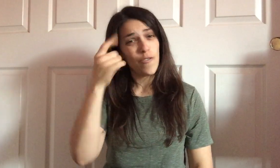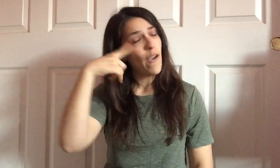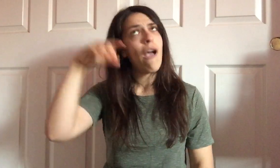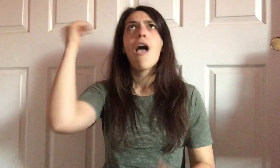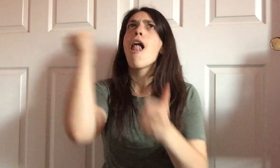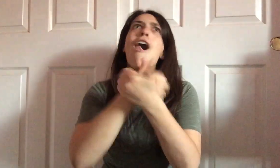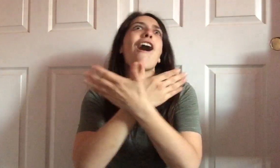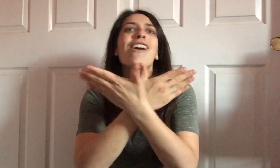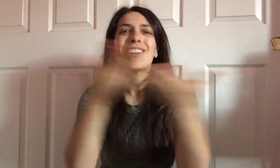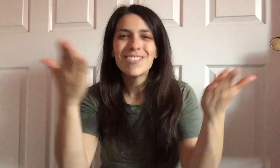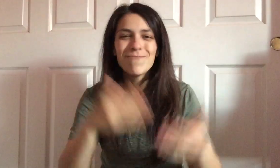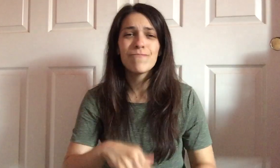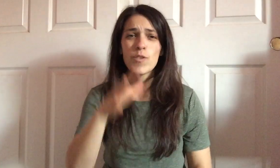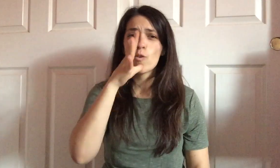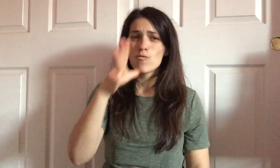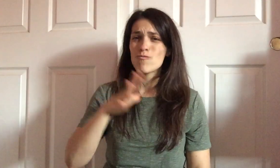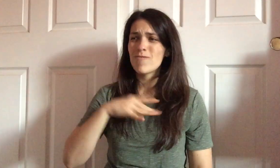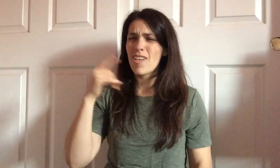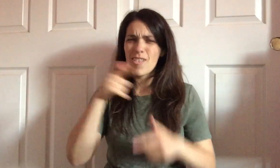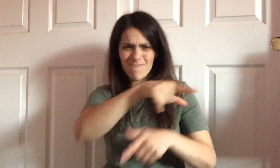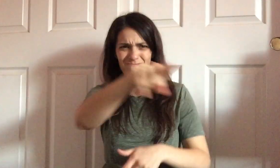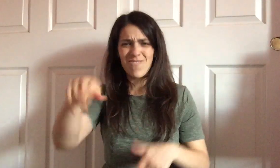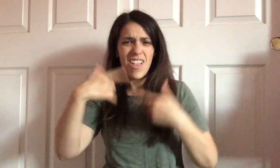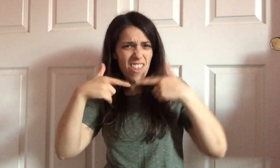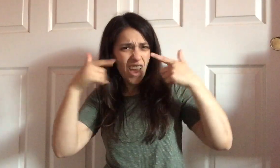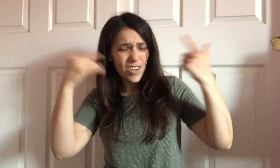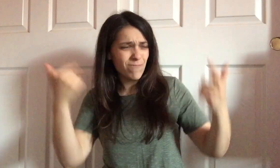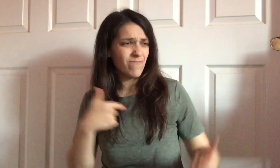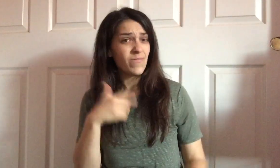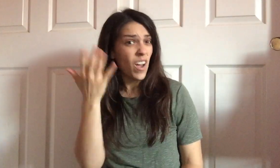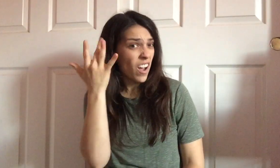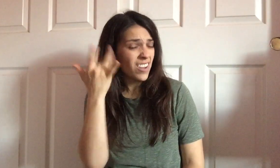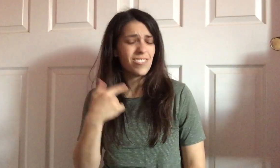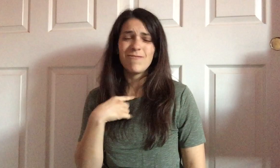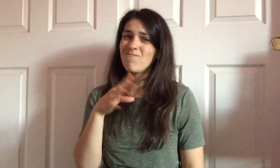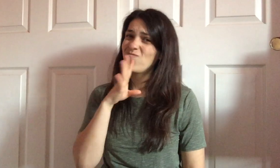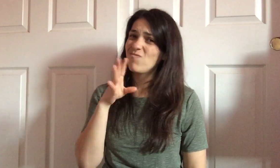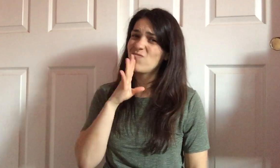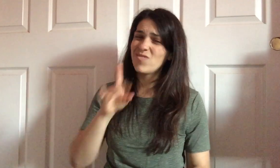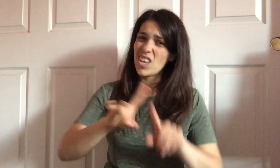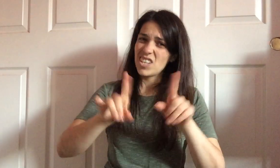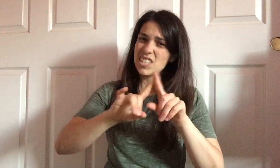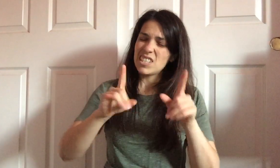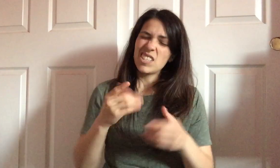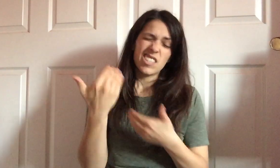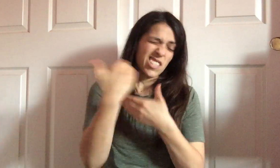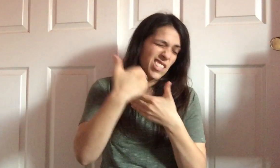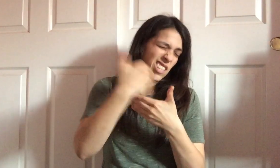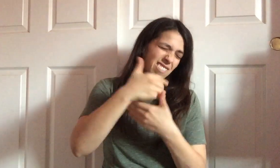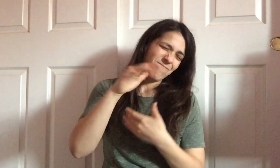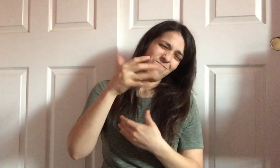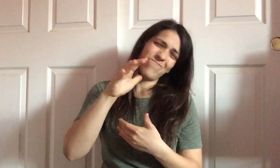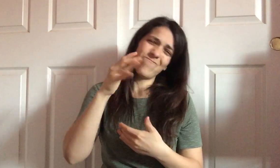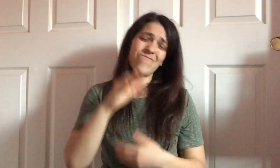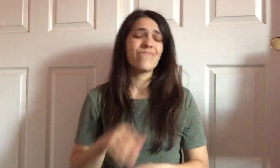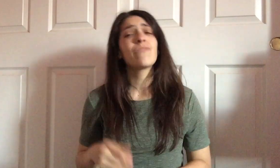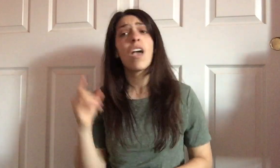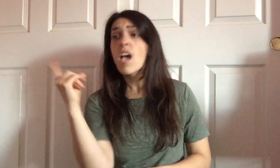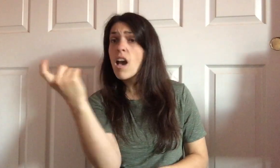hard from sinking, that's the potty's cure, when every's off for drinker to see the lassies fall. Laughing all the war, happy cure was thought,